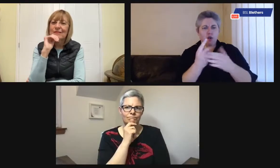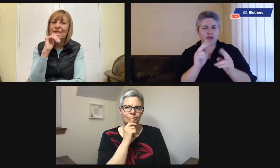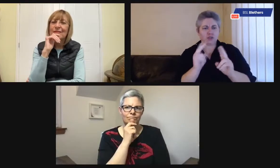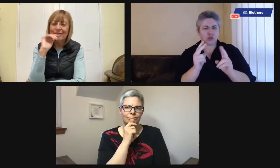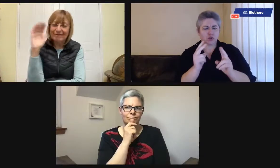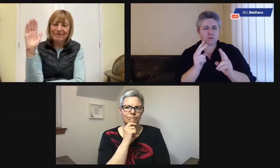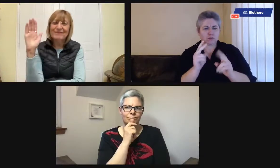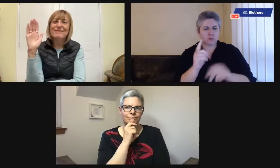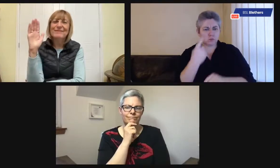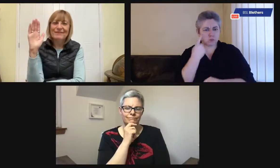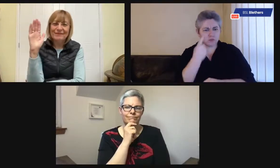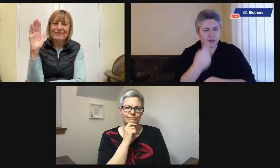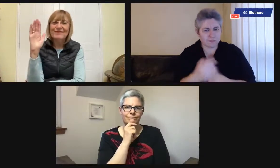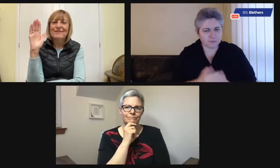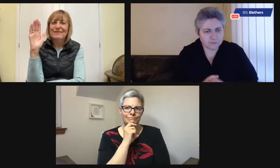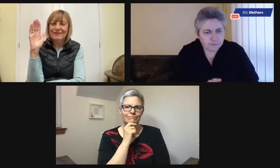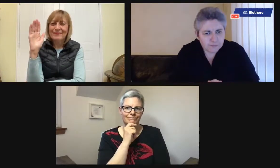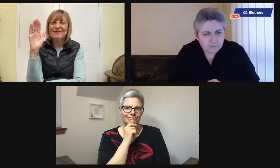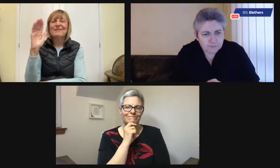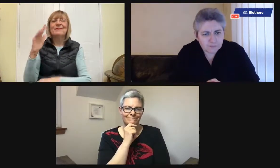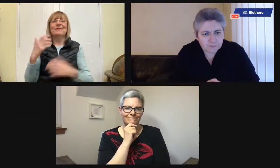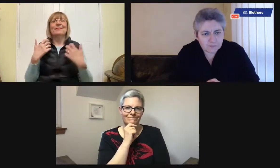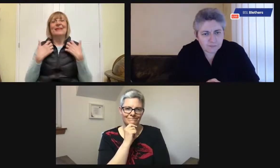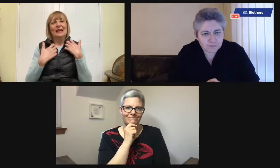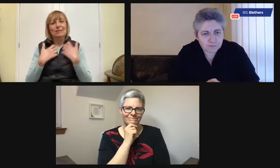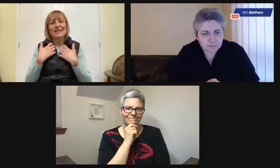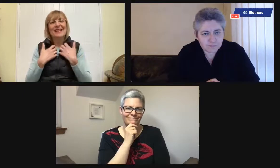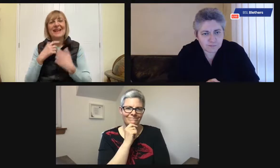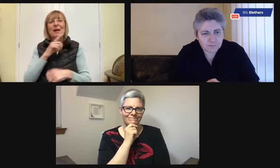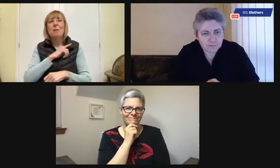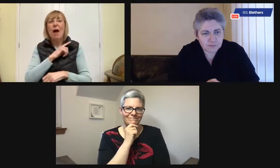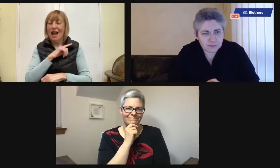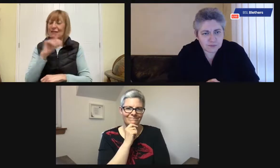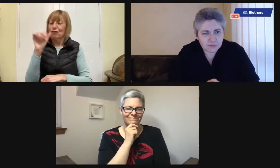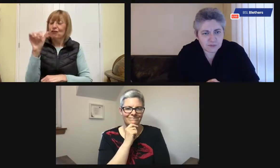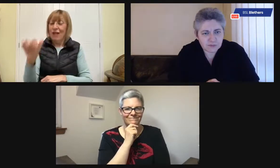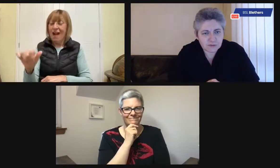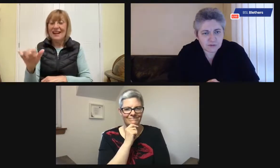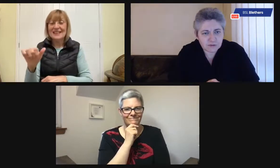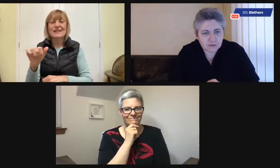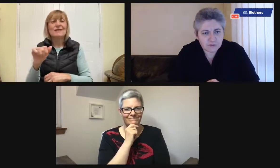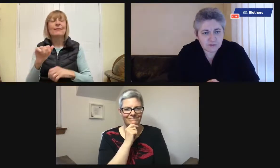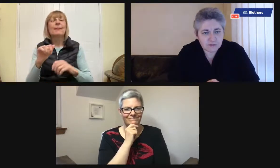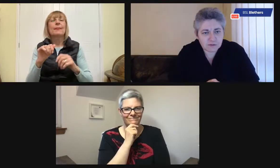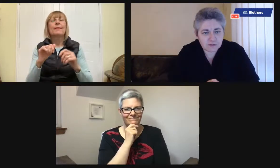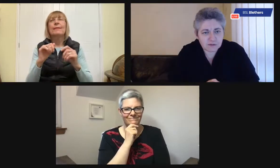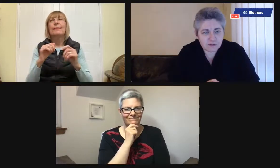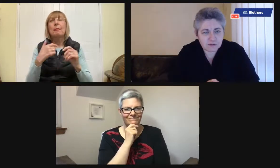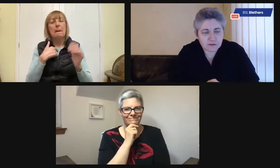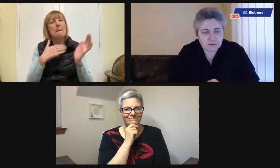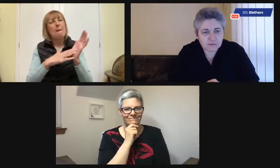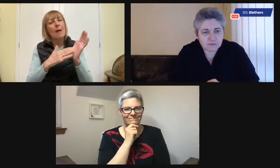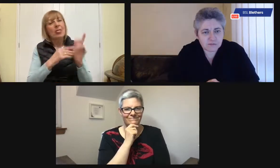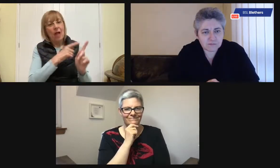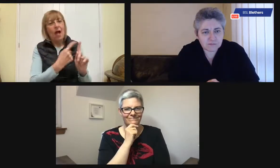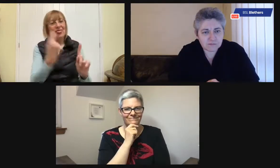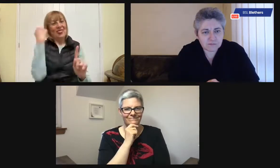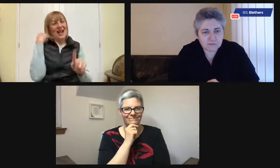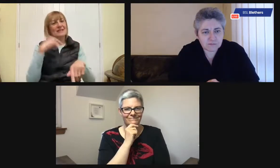question. You're talking about on screen interpreters. Carolyn? Yeah, that's interesting. It's a good point to